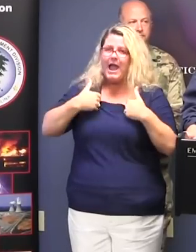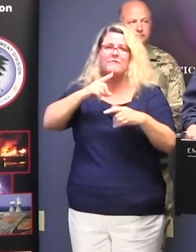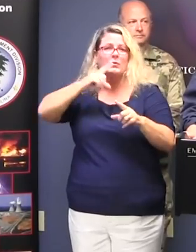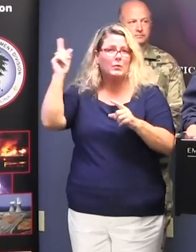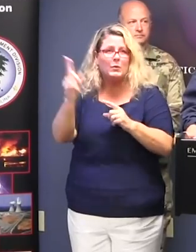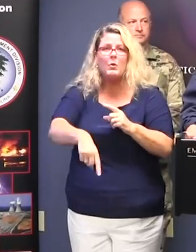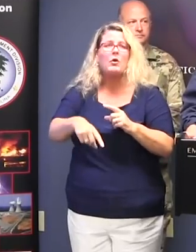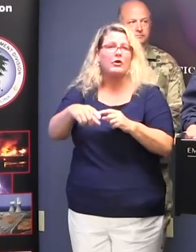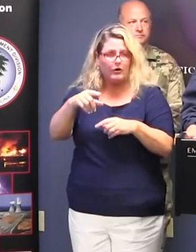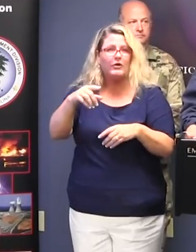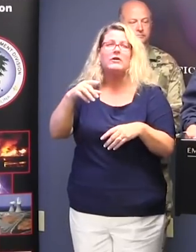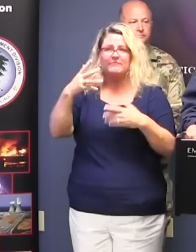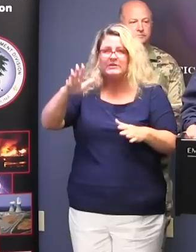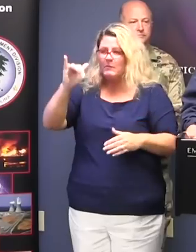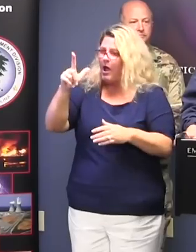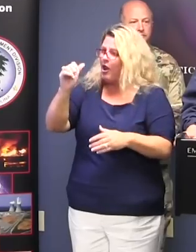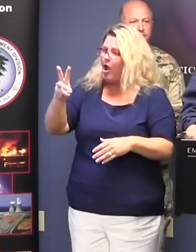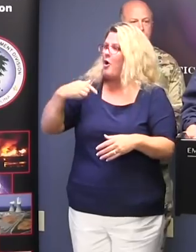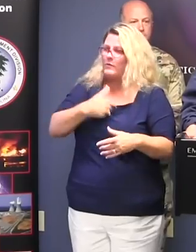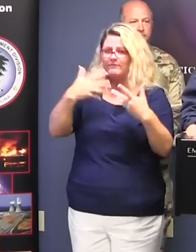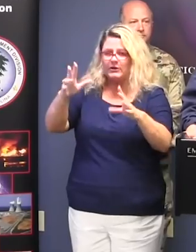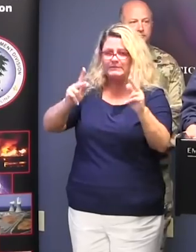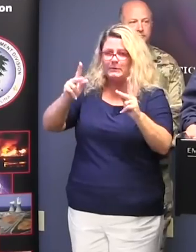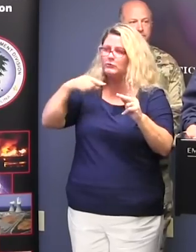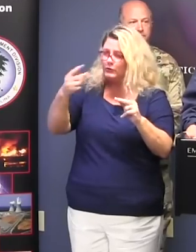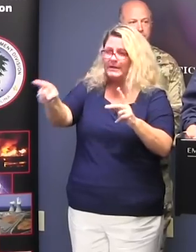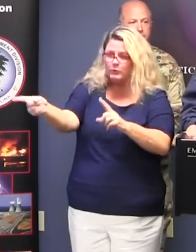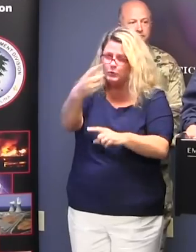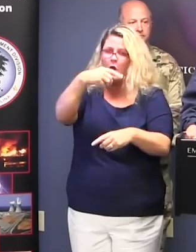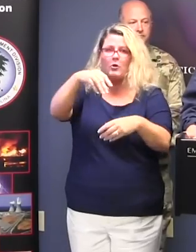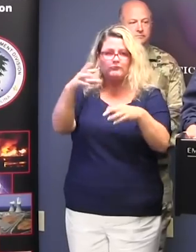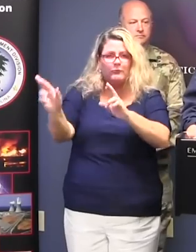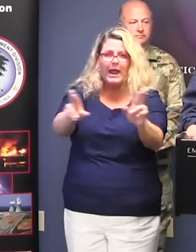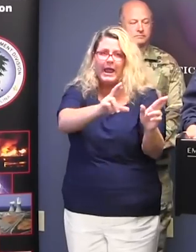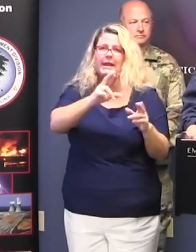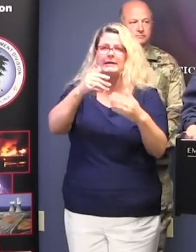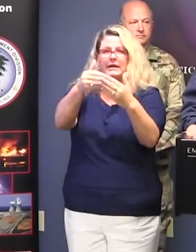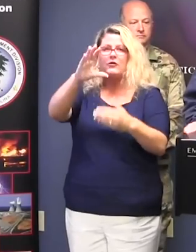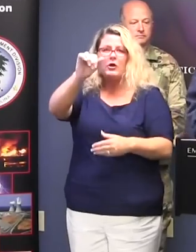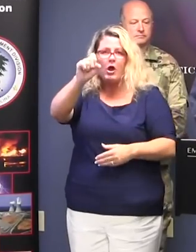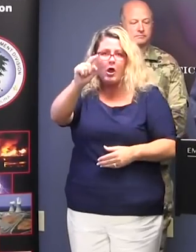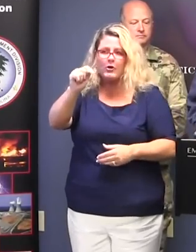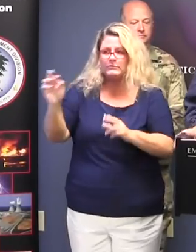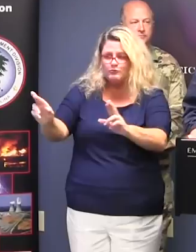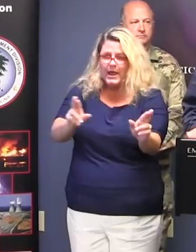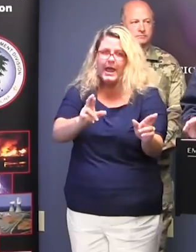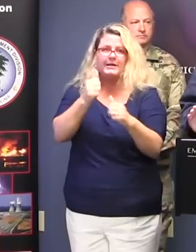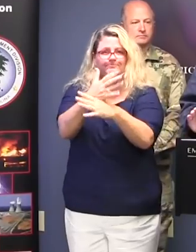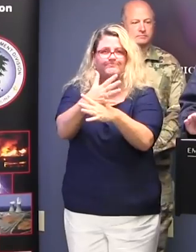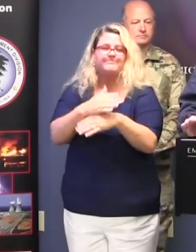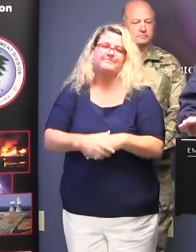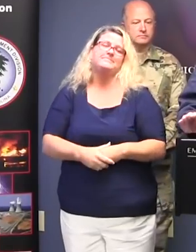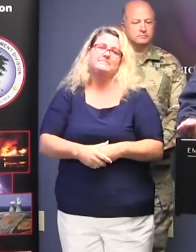we're moving assets and people to the coast, getting people in place to respond to whatever happens. But I say